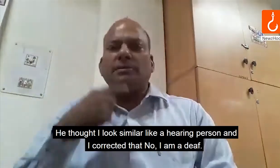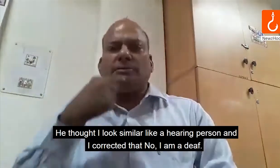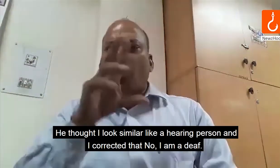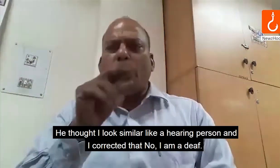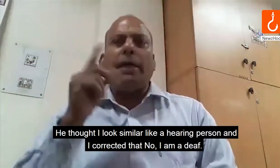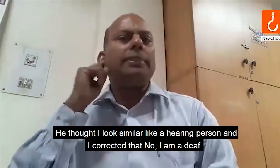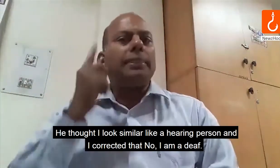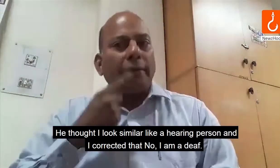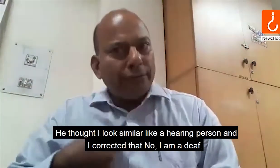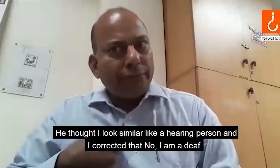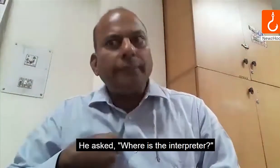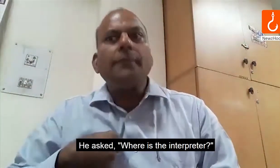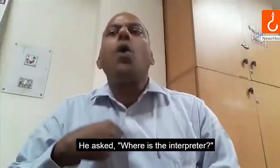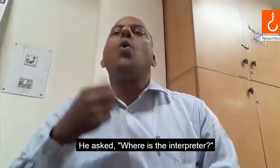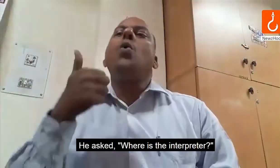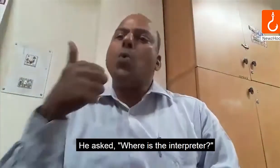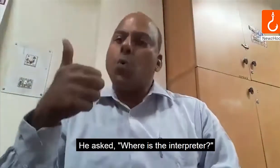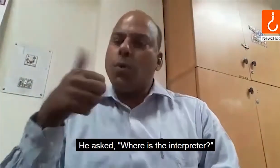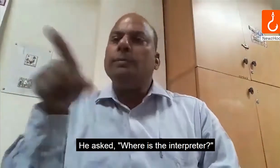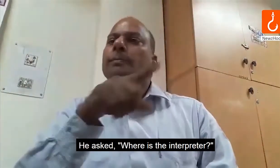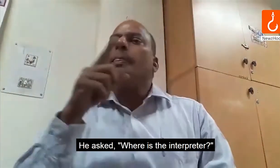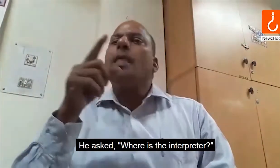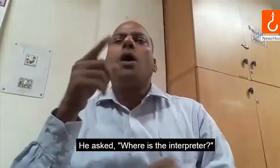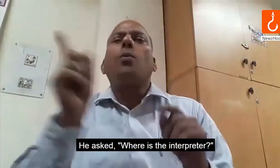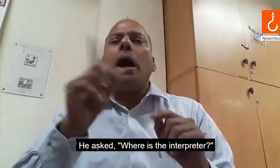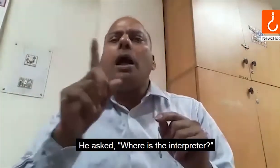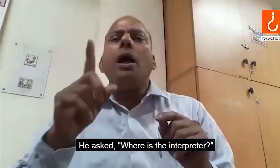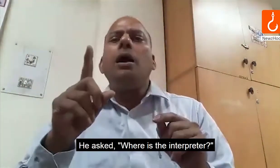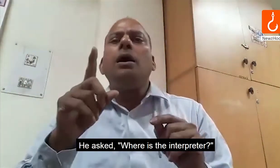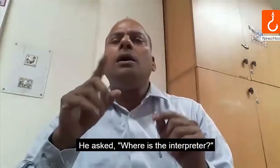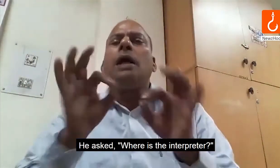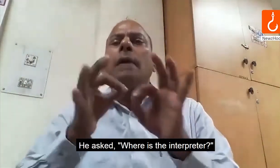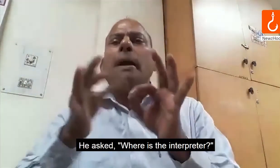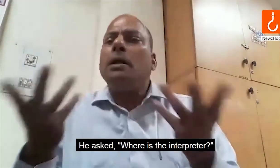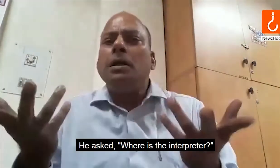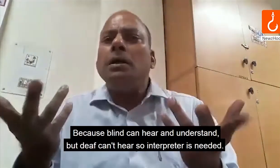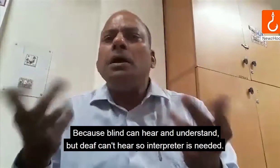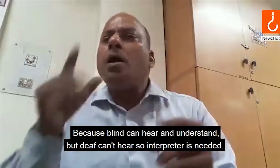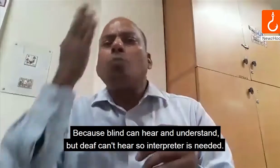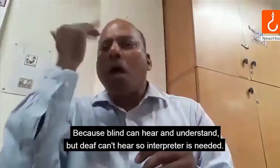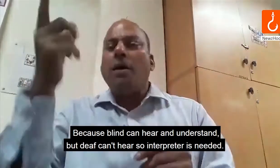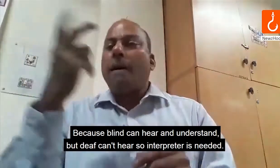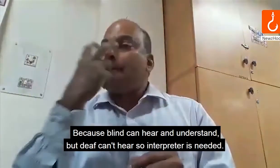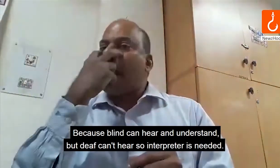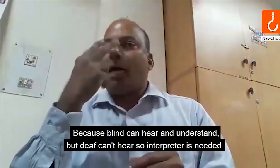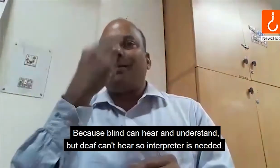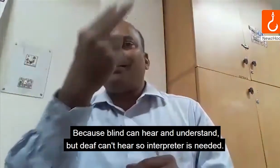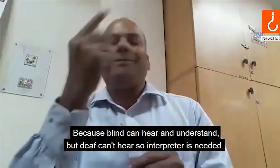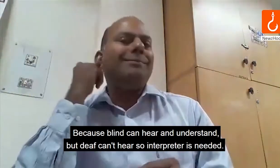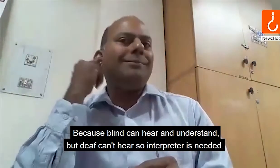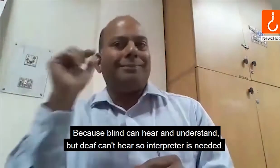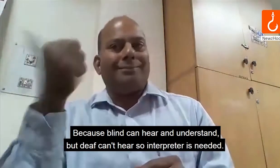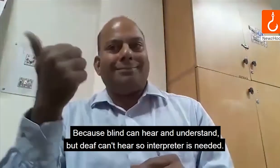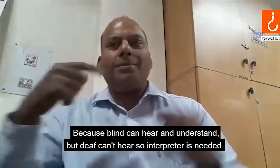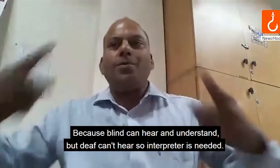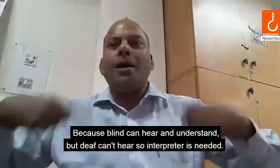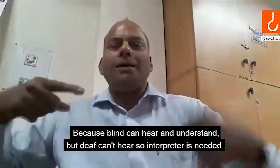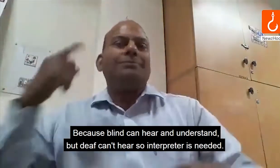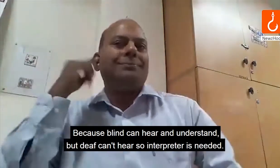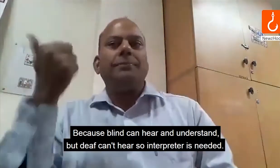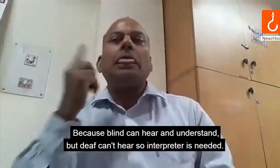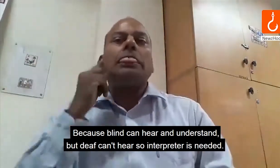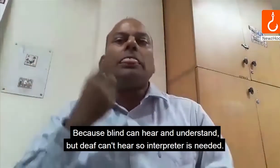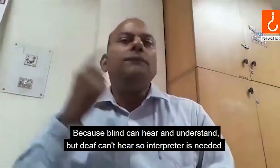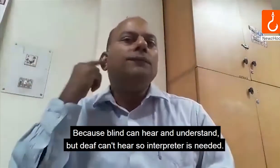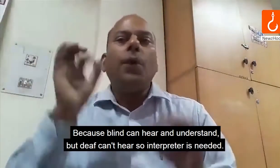and I corrected that no, I am a deaf. He asked, Where is the interpreter? Because blind can hear and understand, but